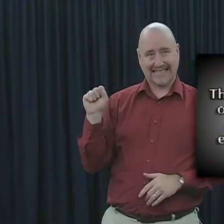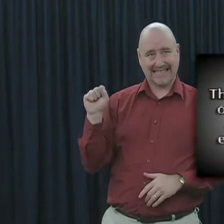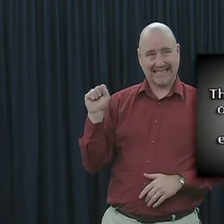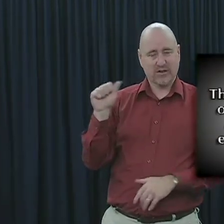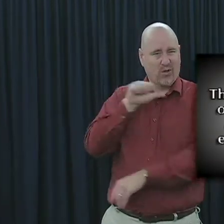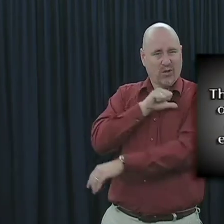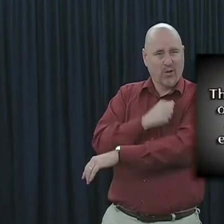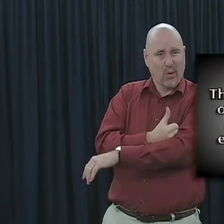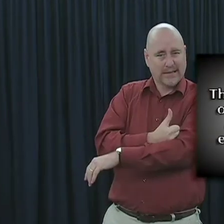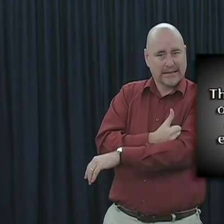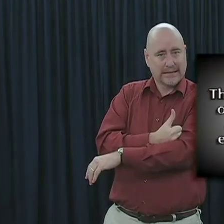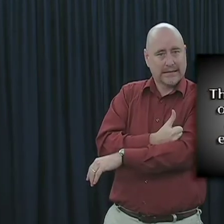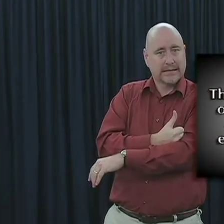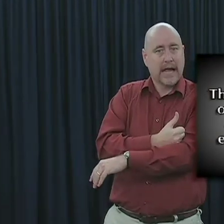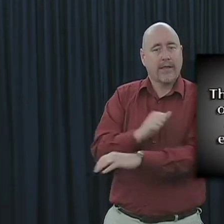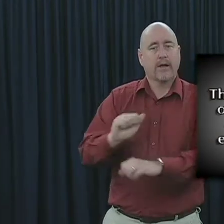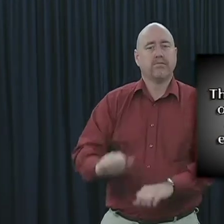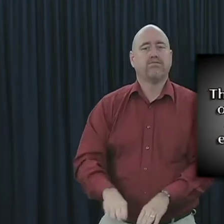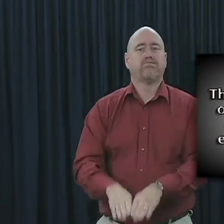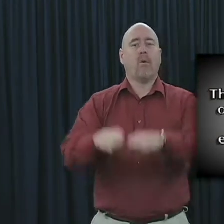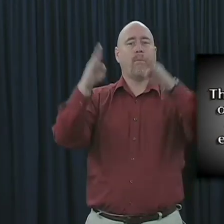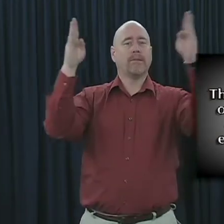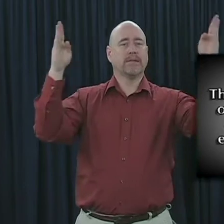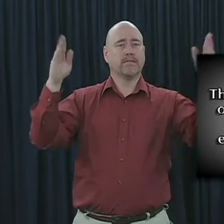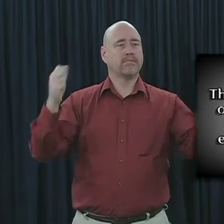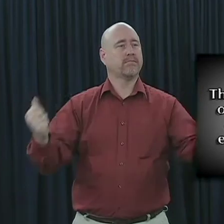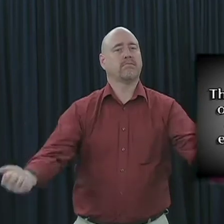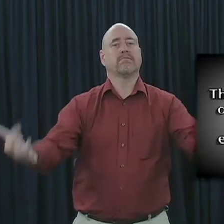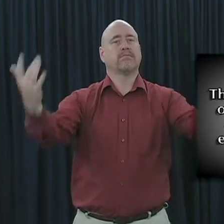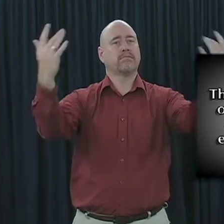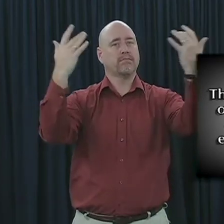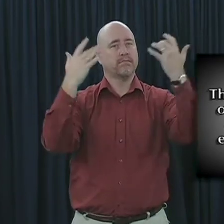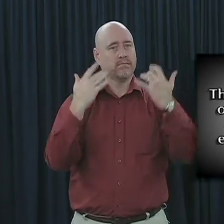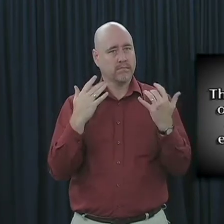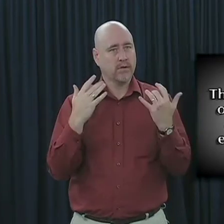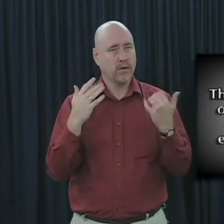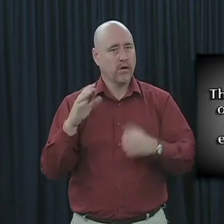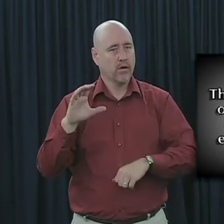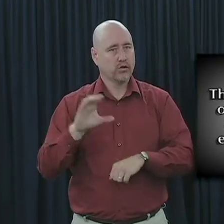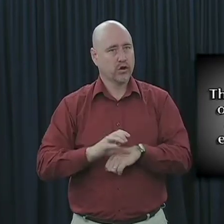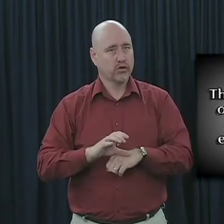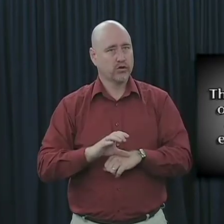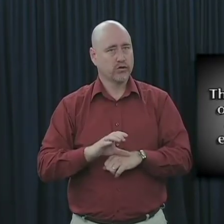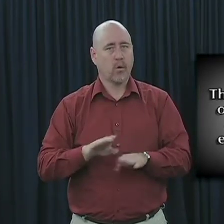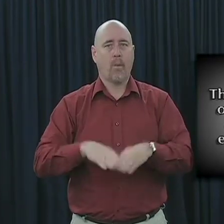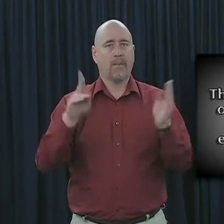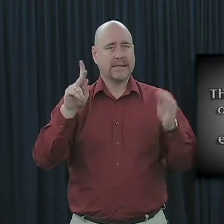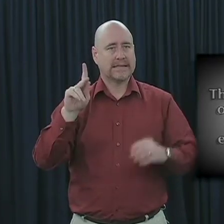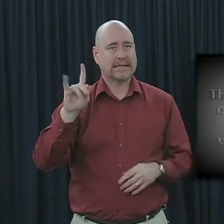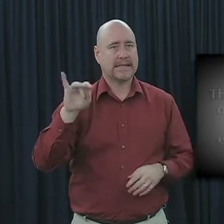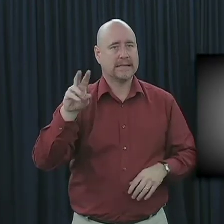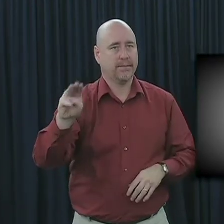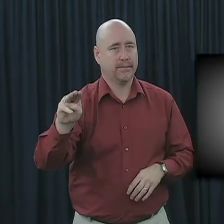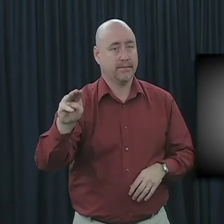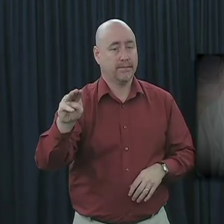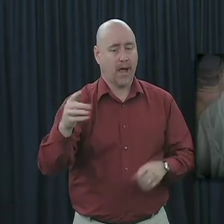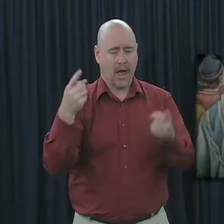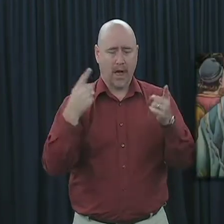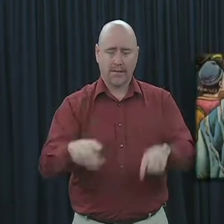and they opened the doors of the kingdom, thus establishing the church. This event took place on the same day as